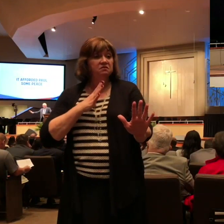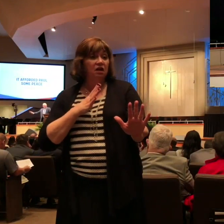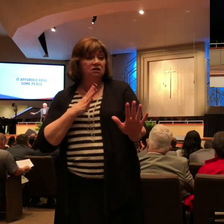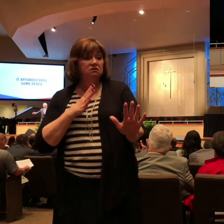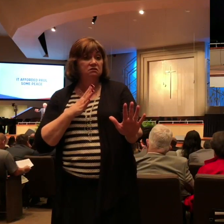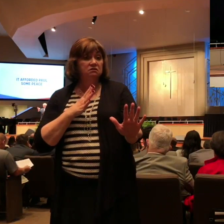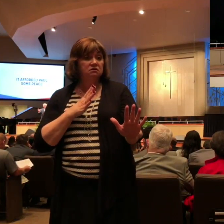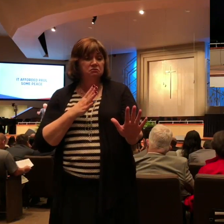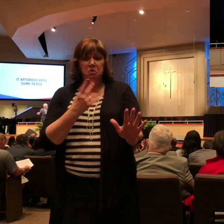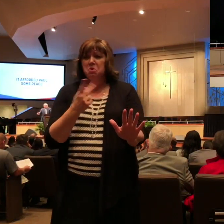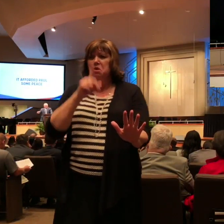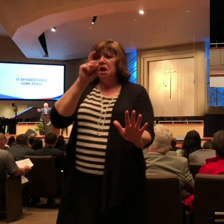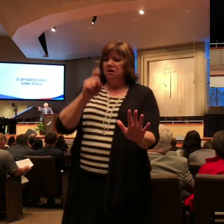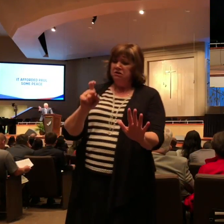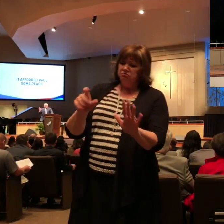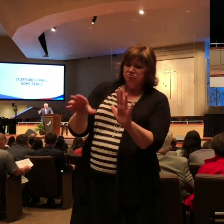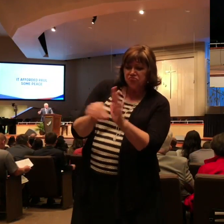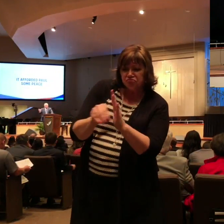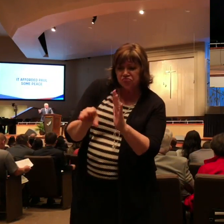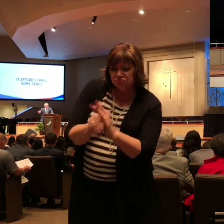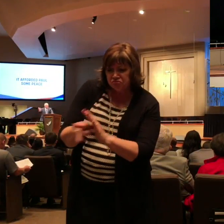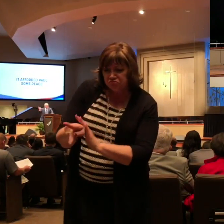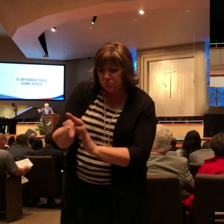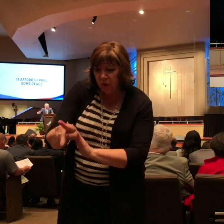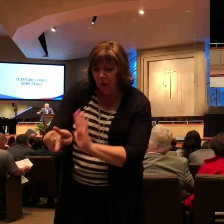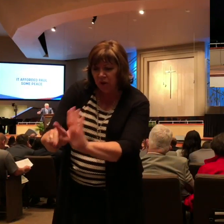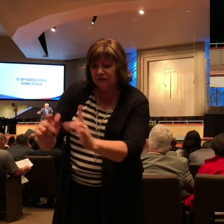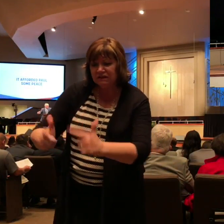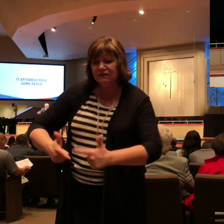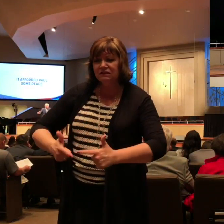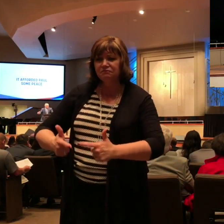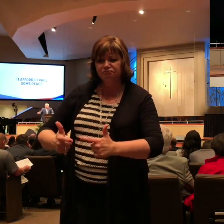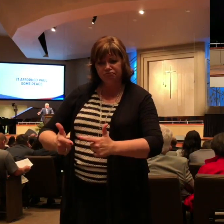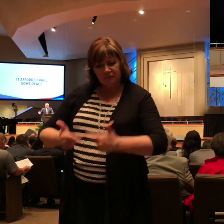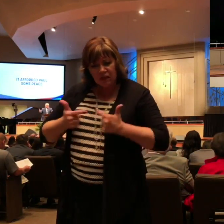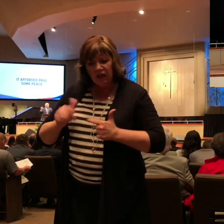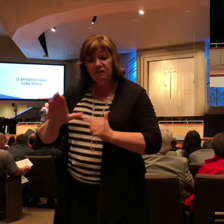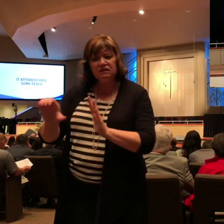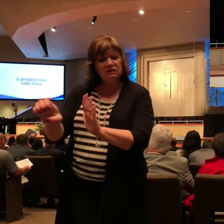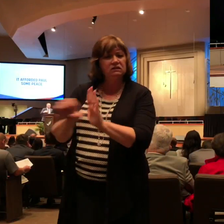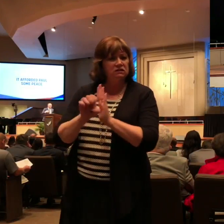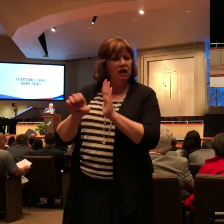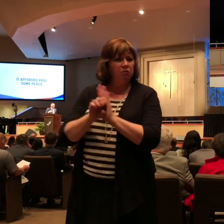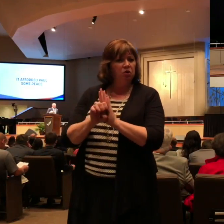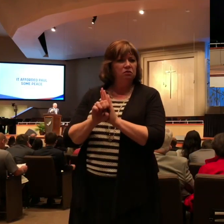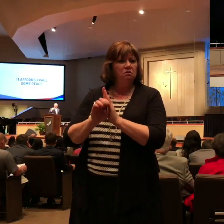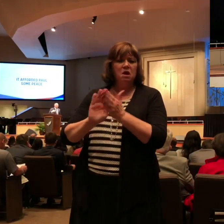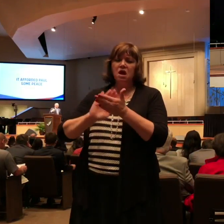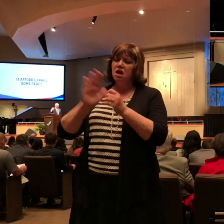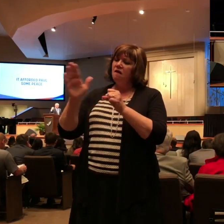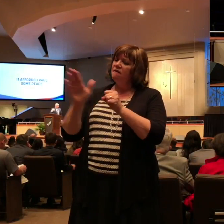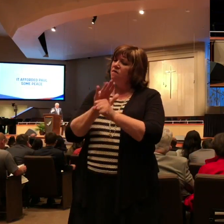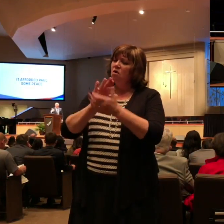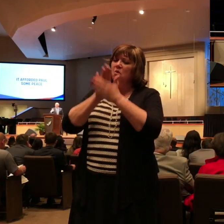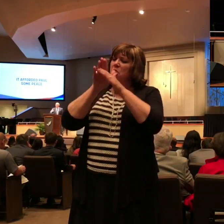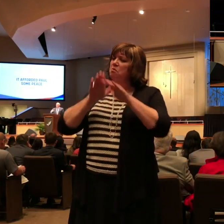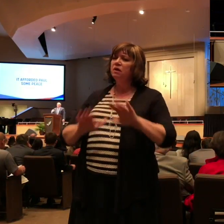me from what God wants me to be so may we benefit from the clarity of Paul